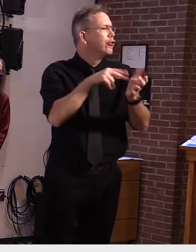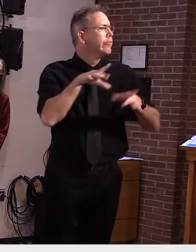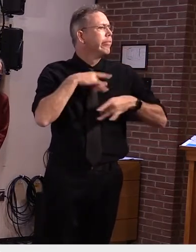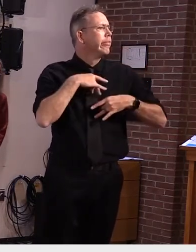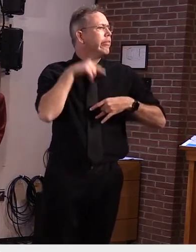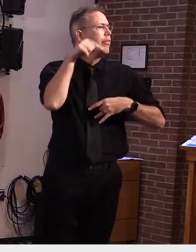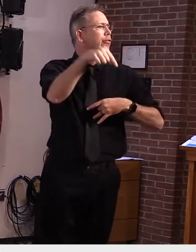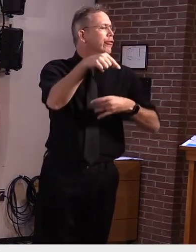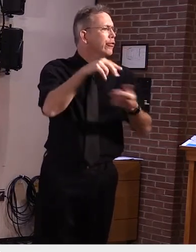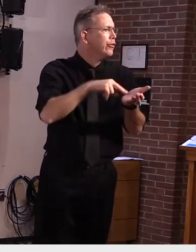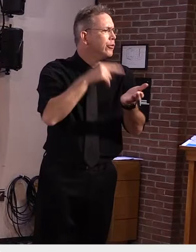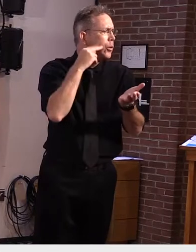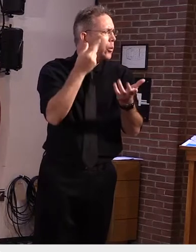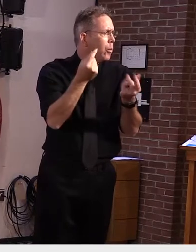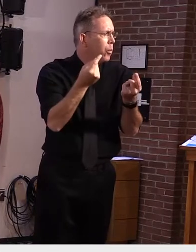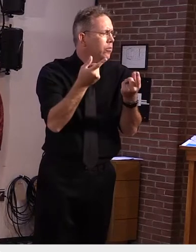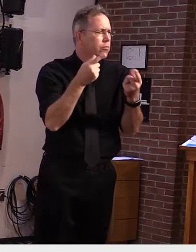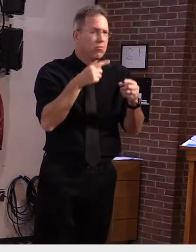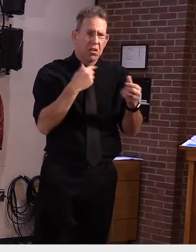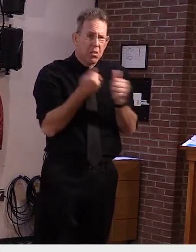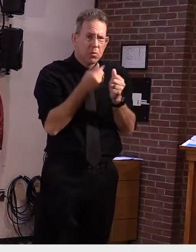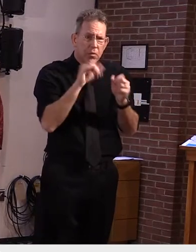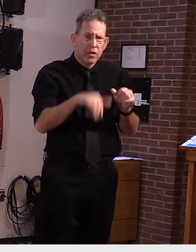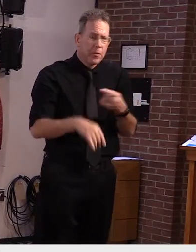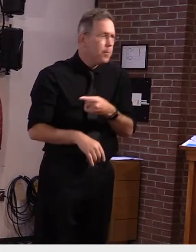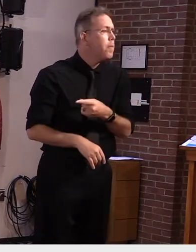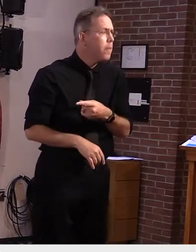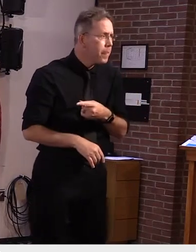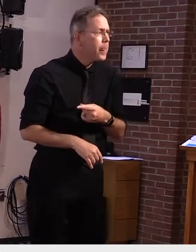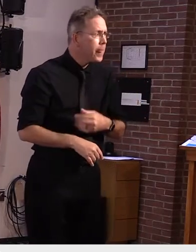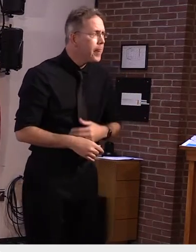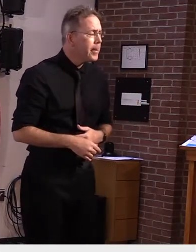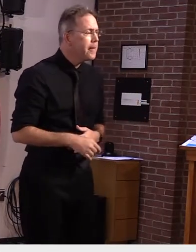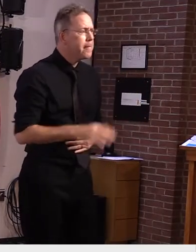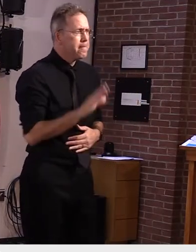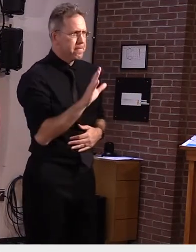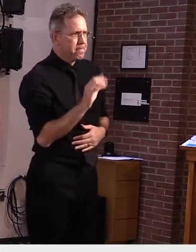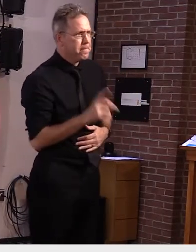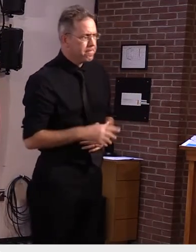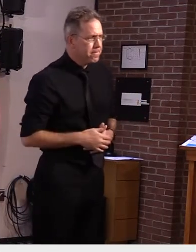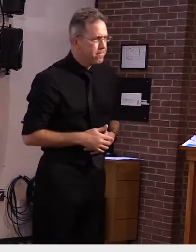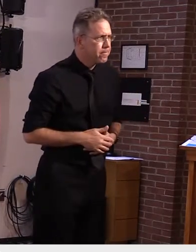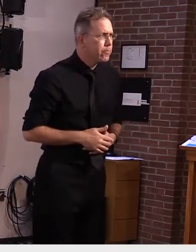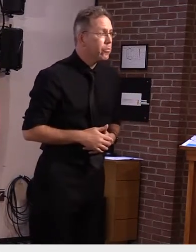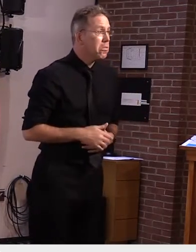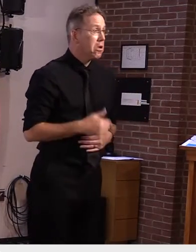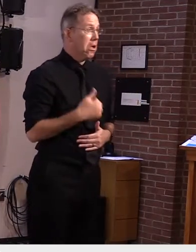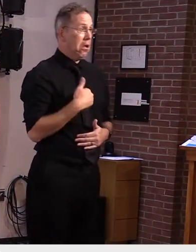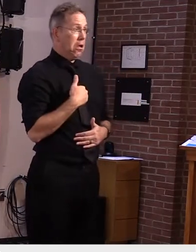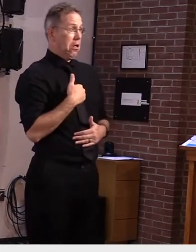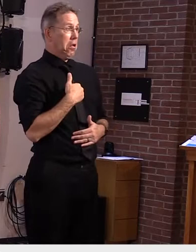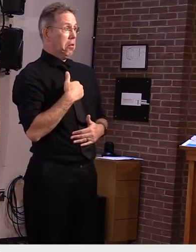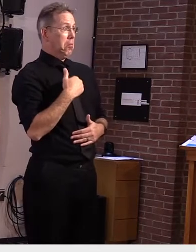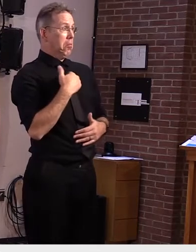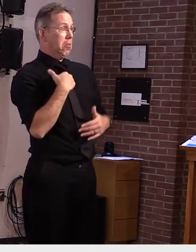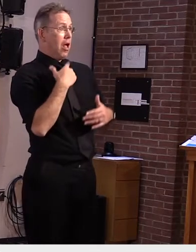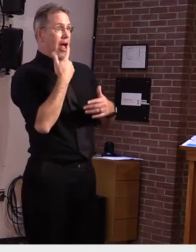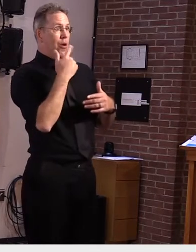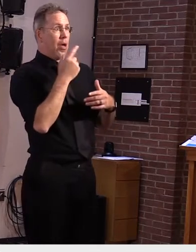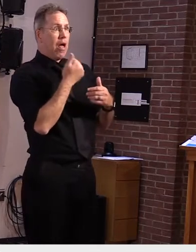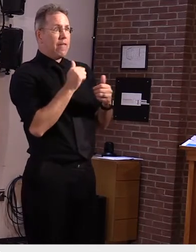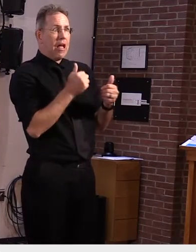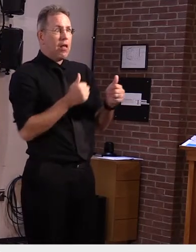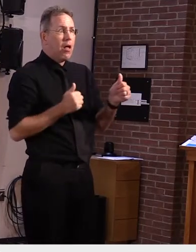i don't um i'm not sure i have a an update on that particular